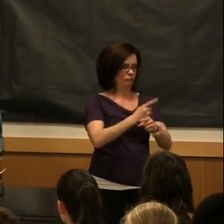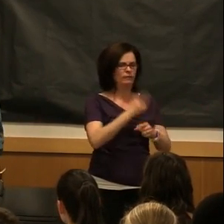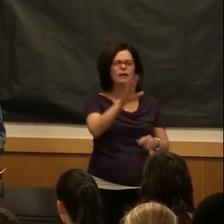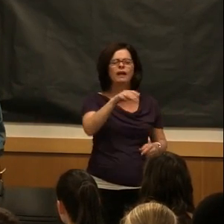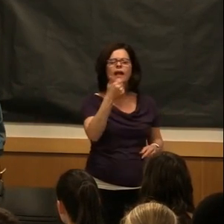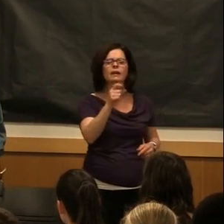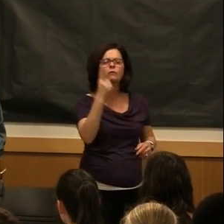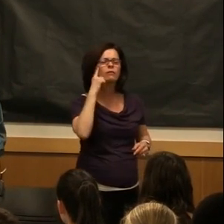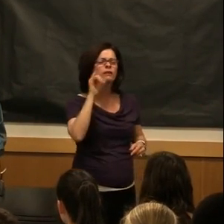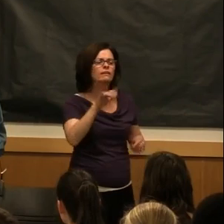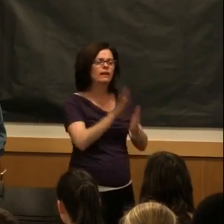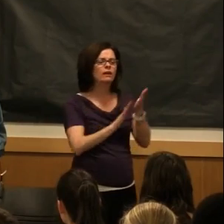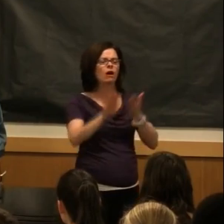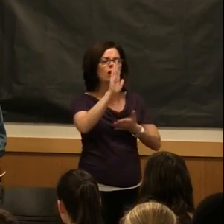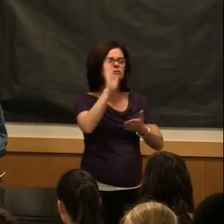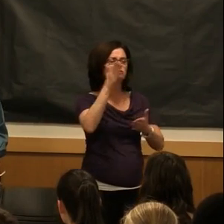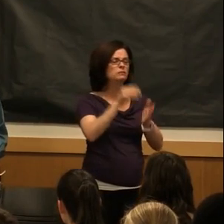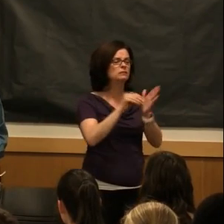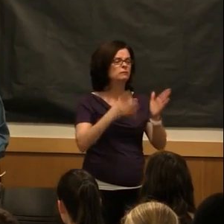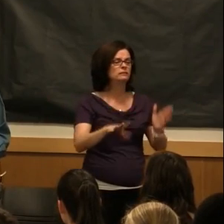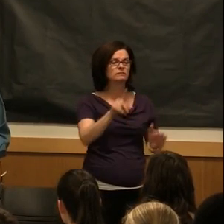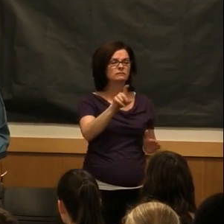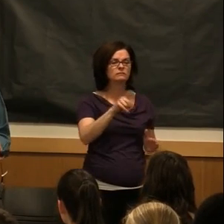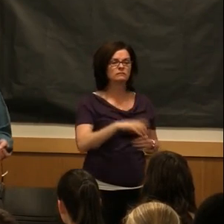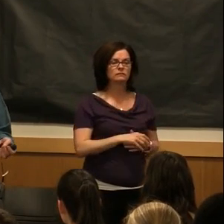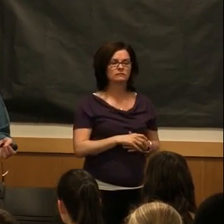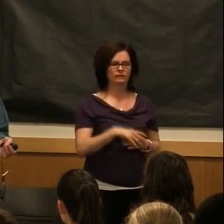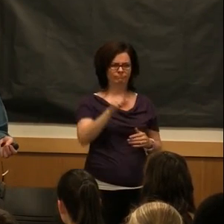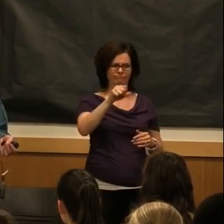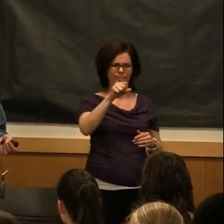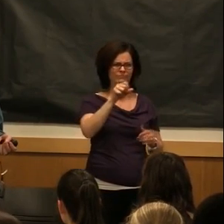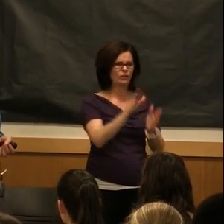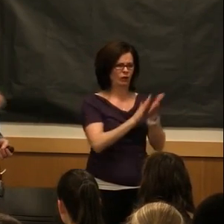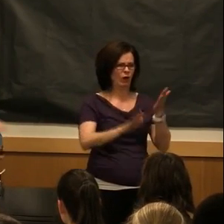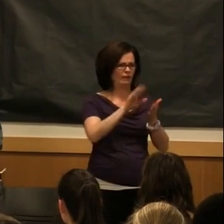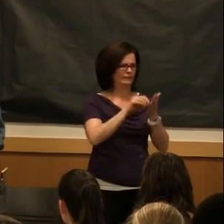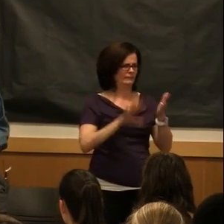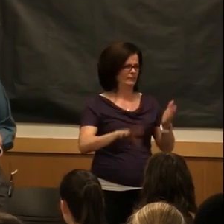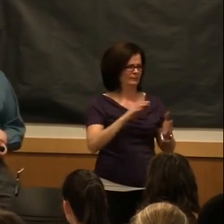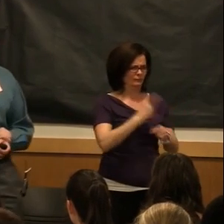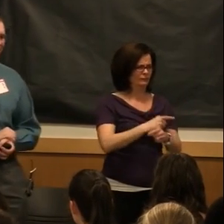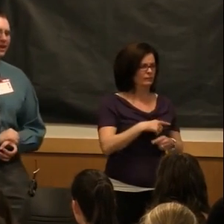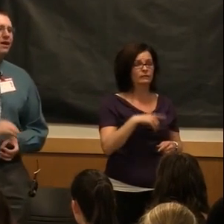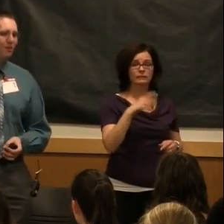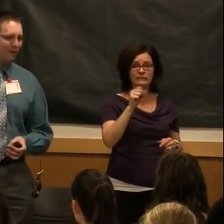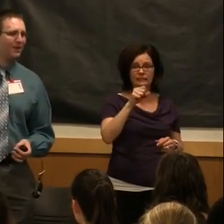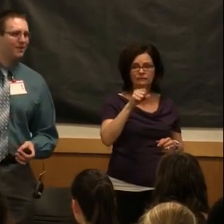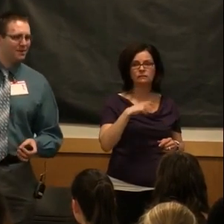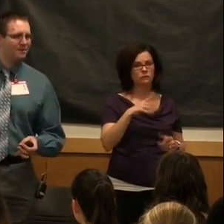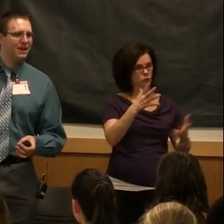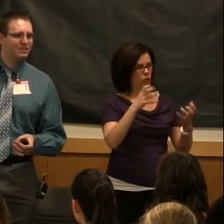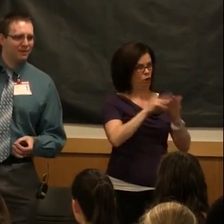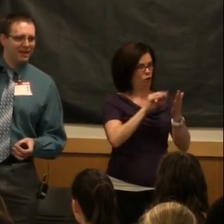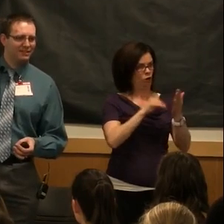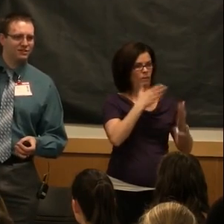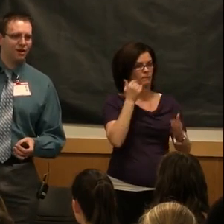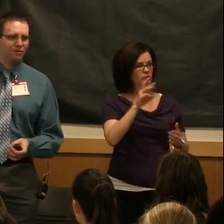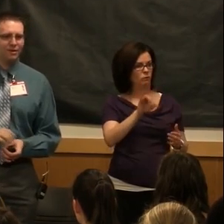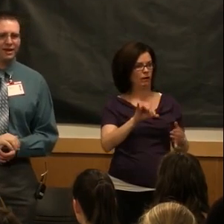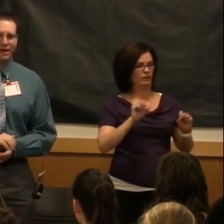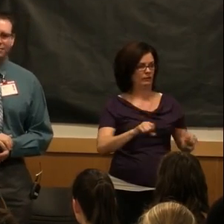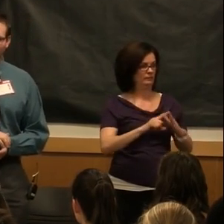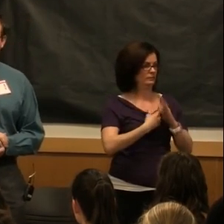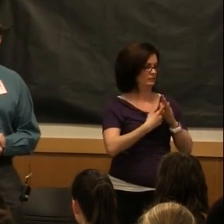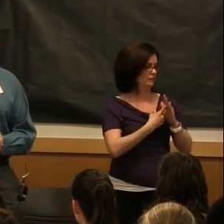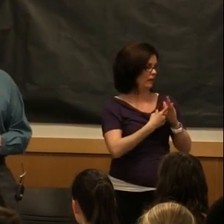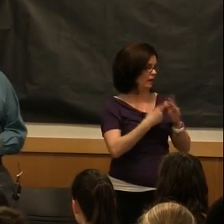think that college is going to be expensive? Yes. Yes, you're absolutely right. So you definitely want to learn the best ways to